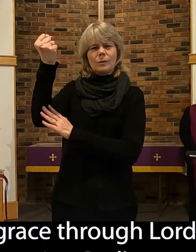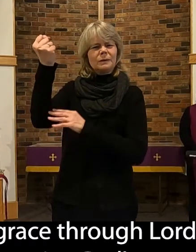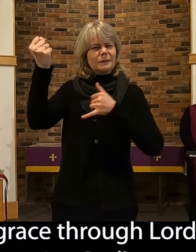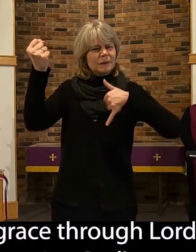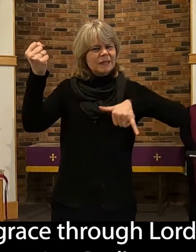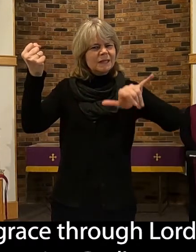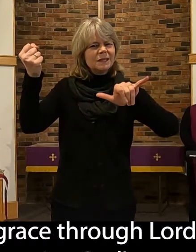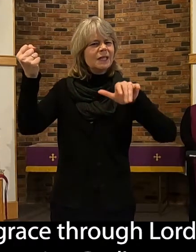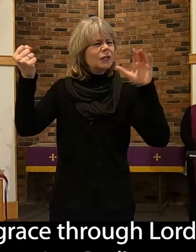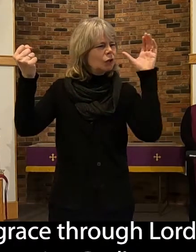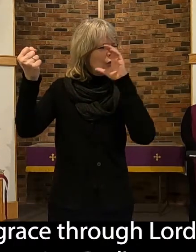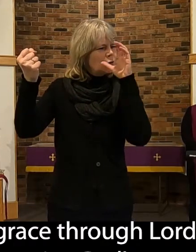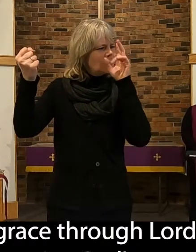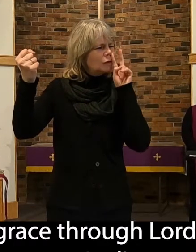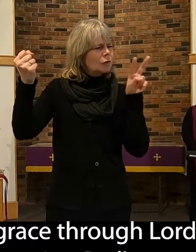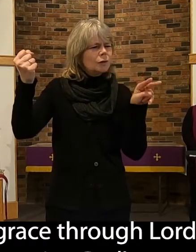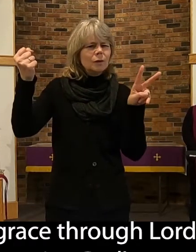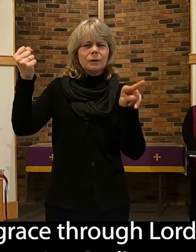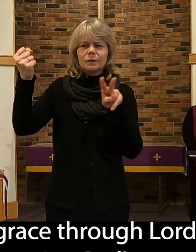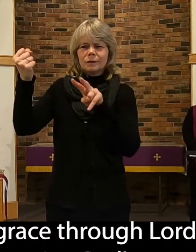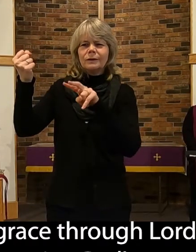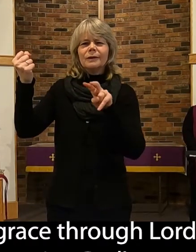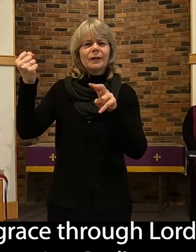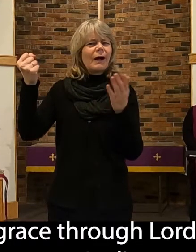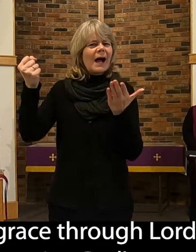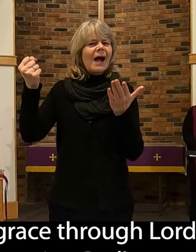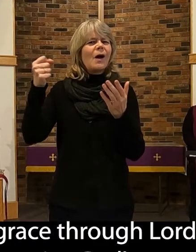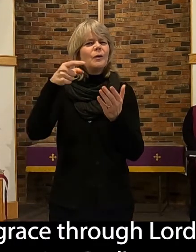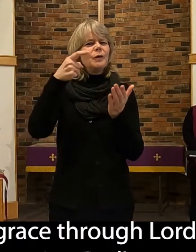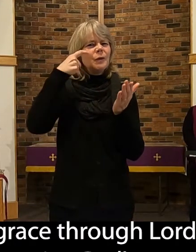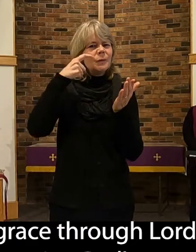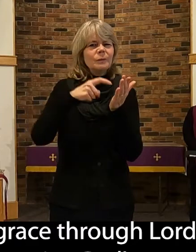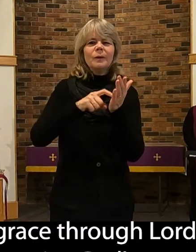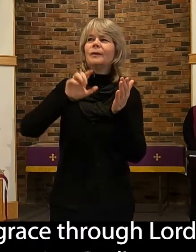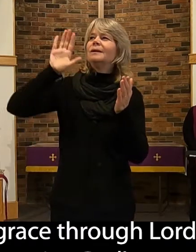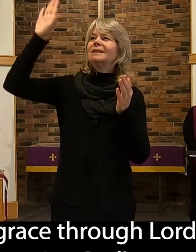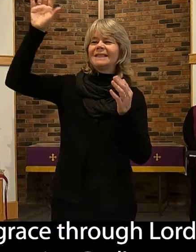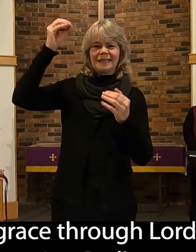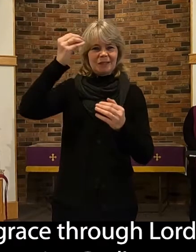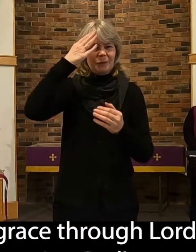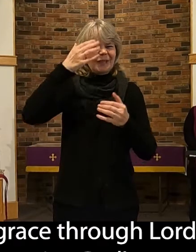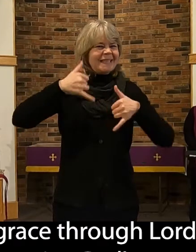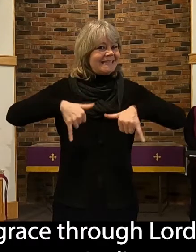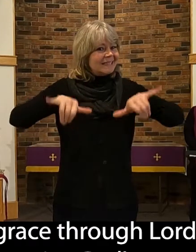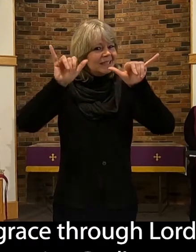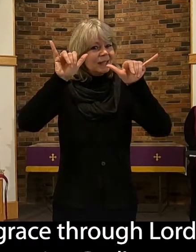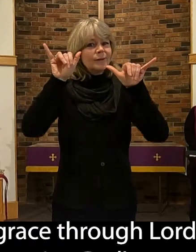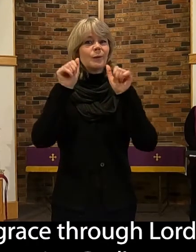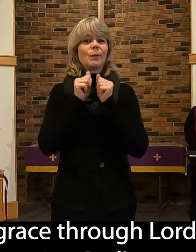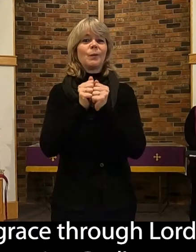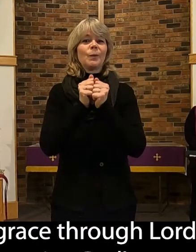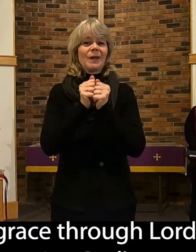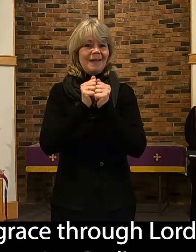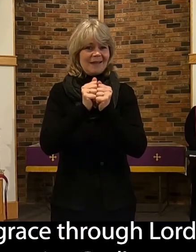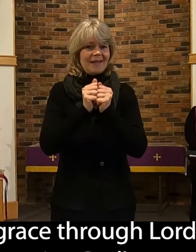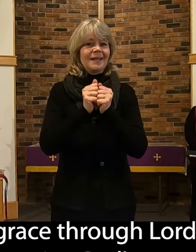I wonder how you notice God's grace with you and for you